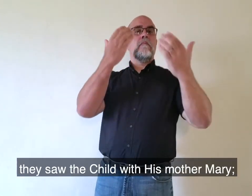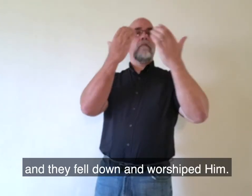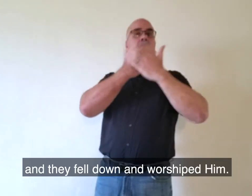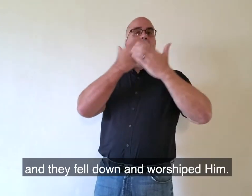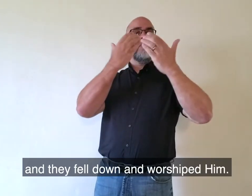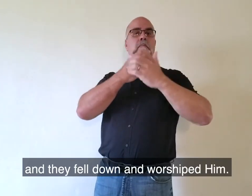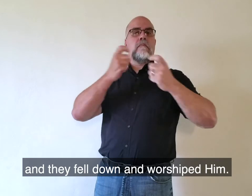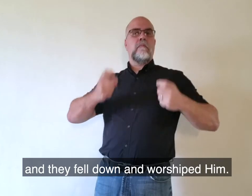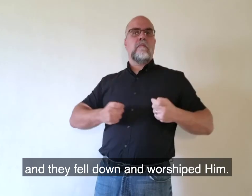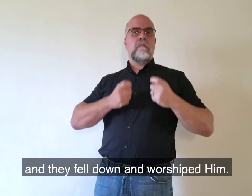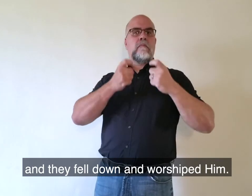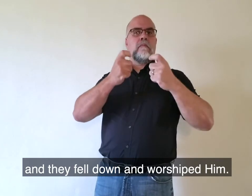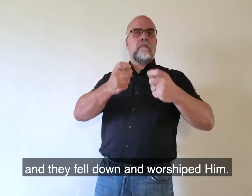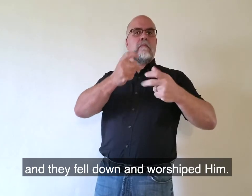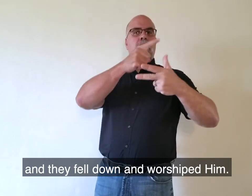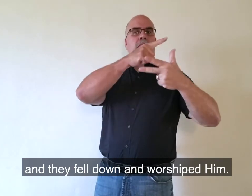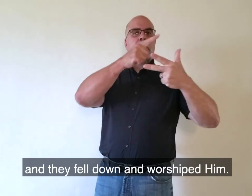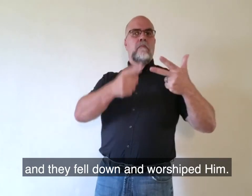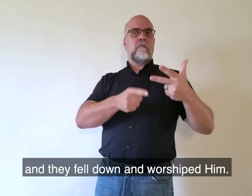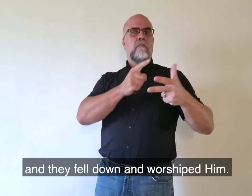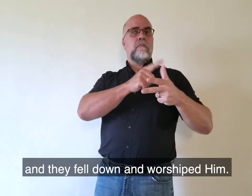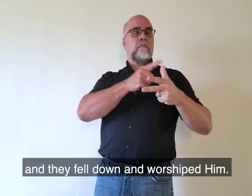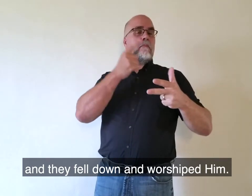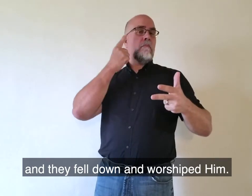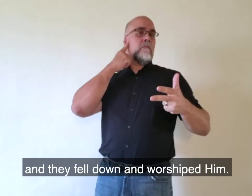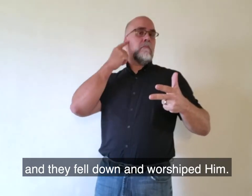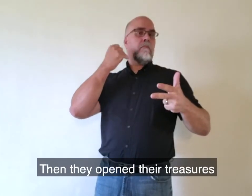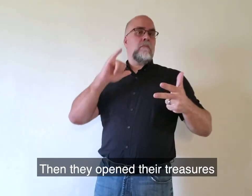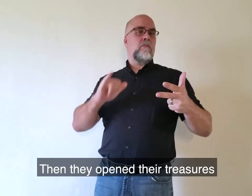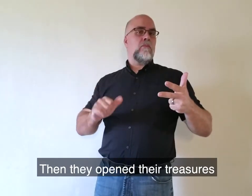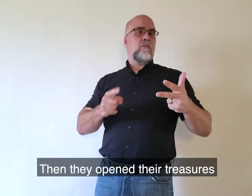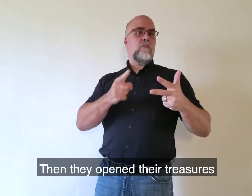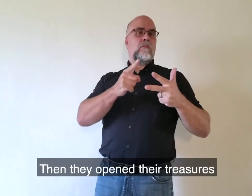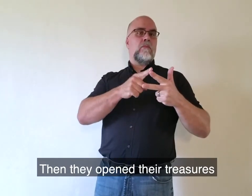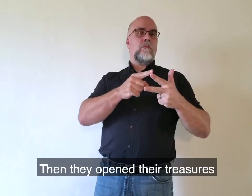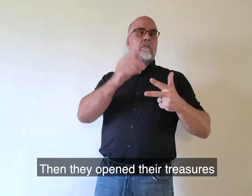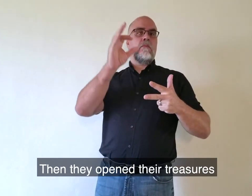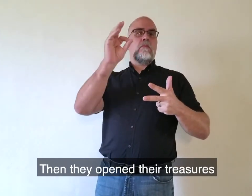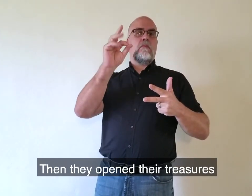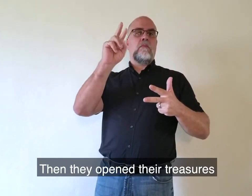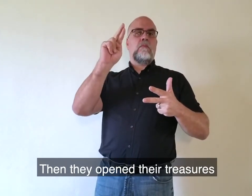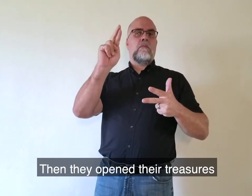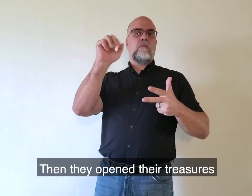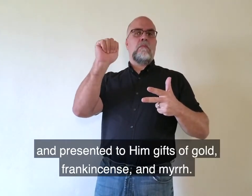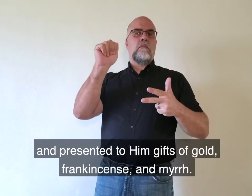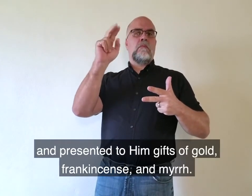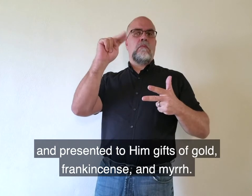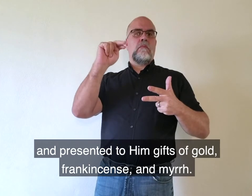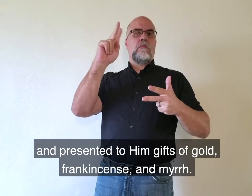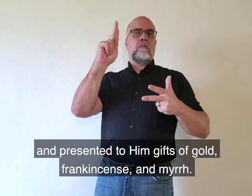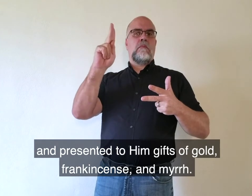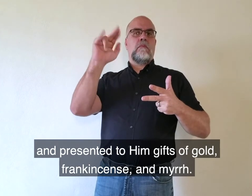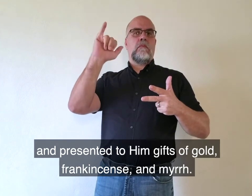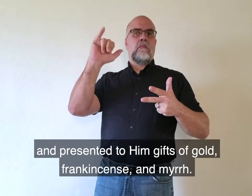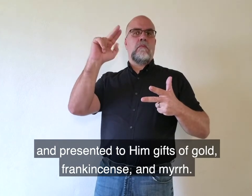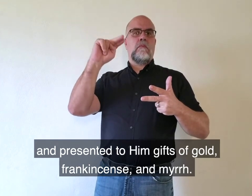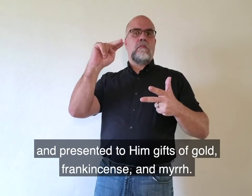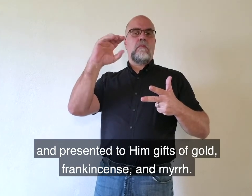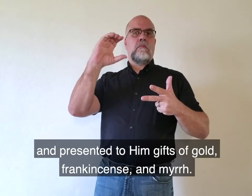Mary, and they fell down and worshipped him. Then they opened their treasures and presented to